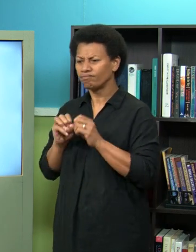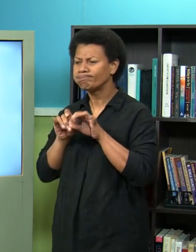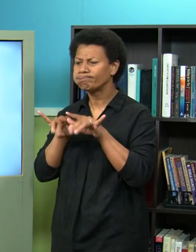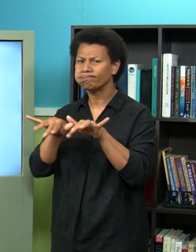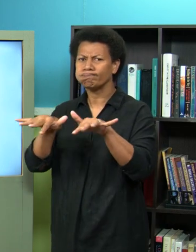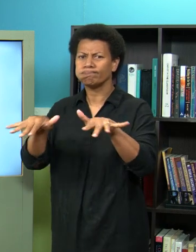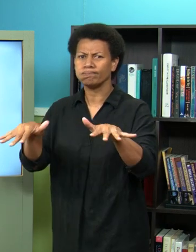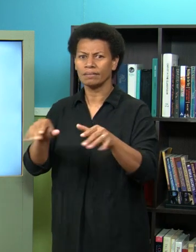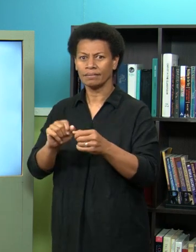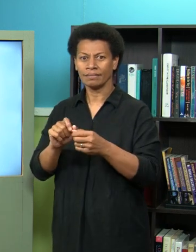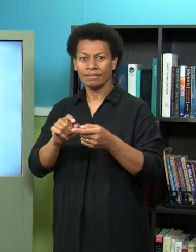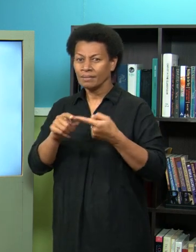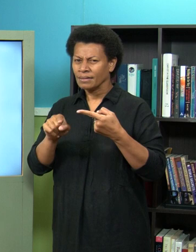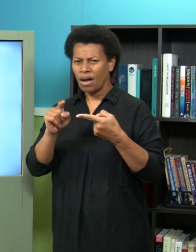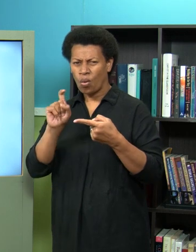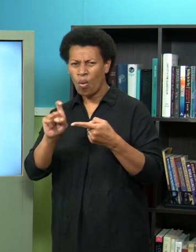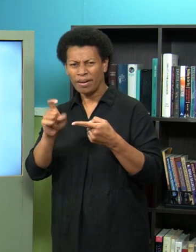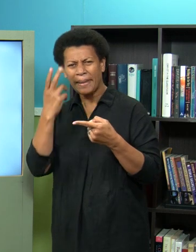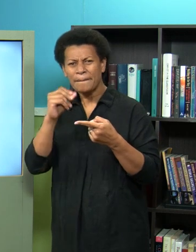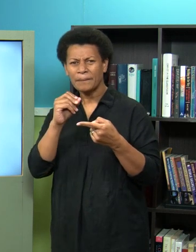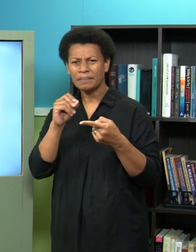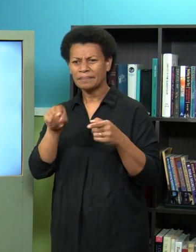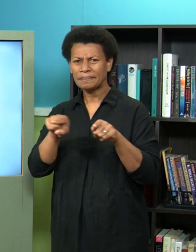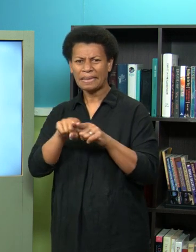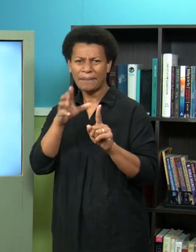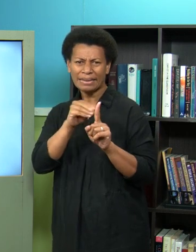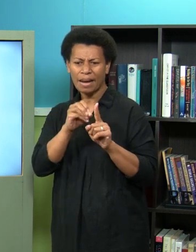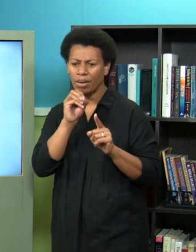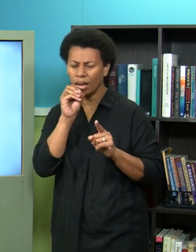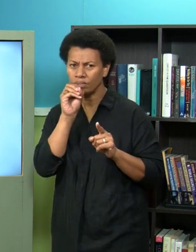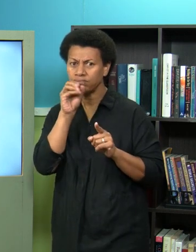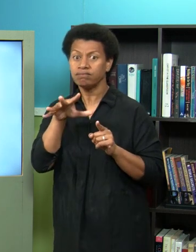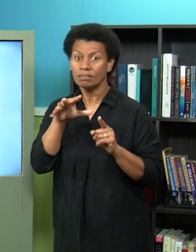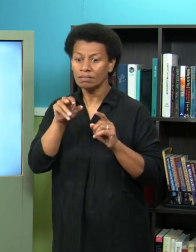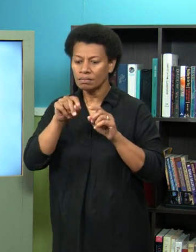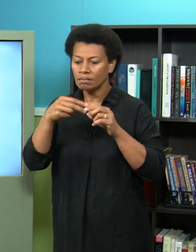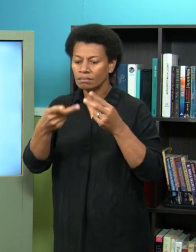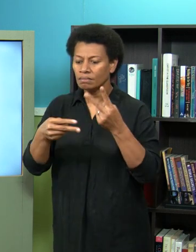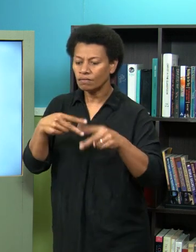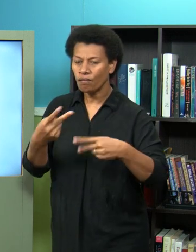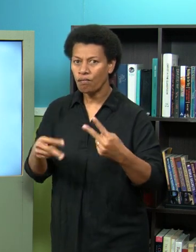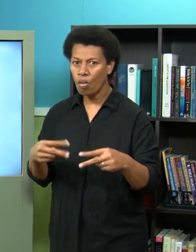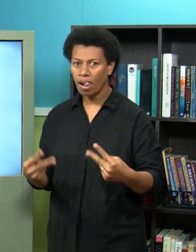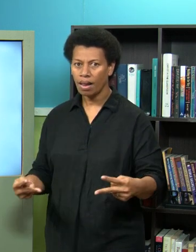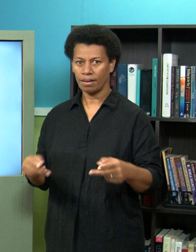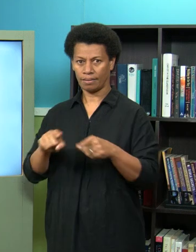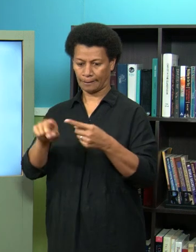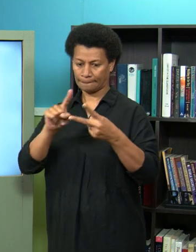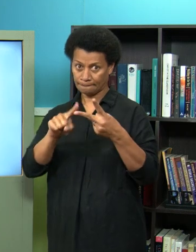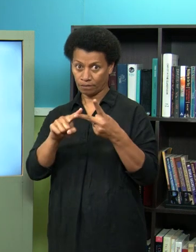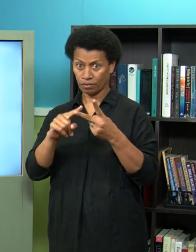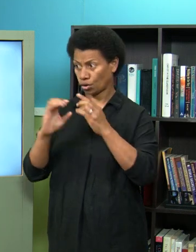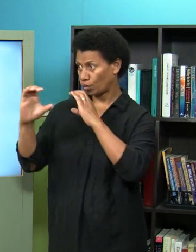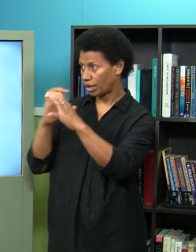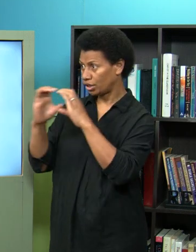something called droplets so like from sneezing coughing and or even just normal conversation you have